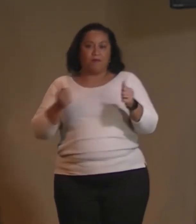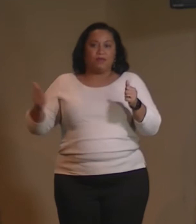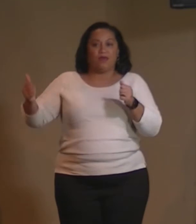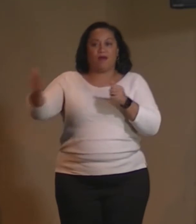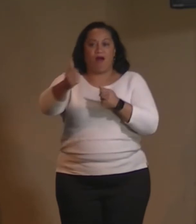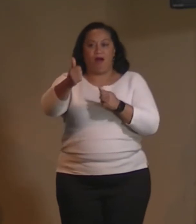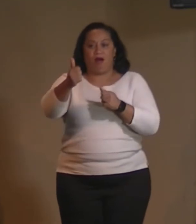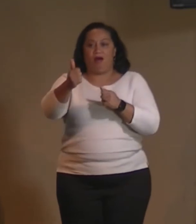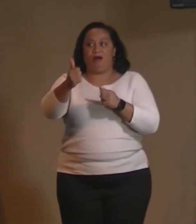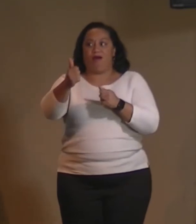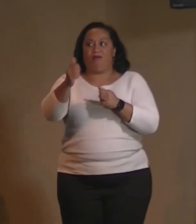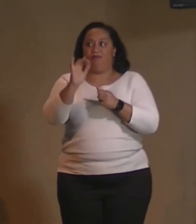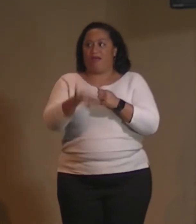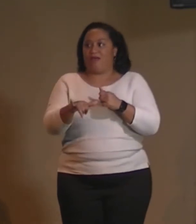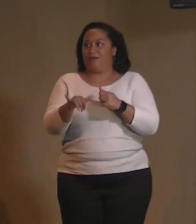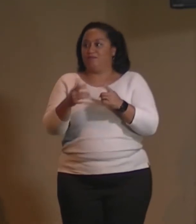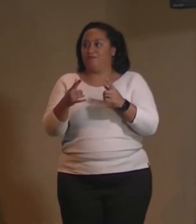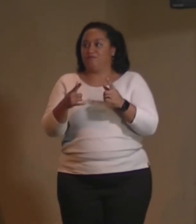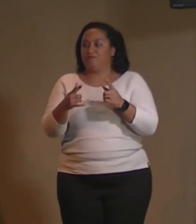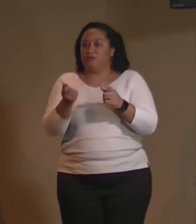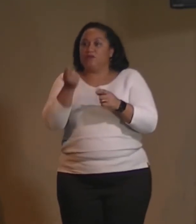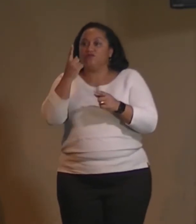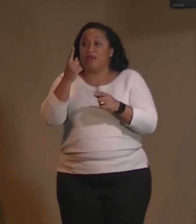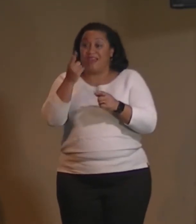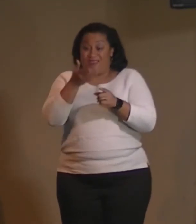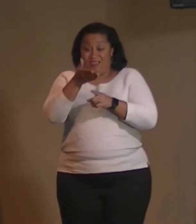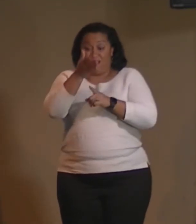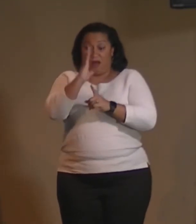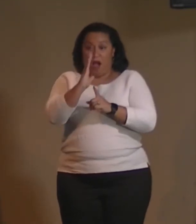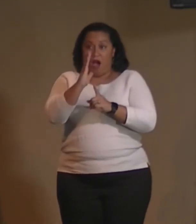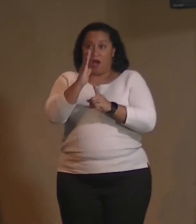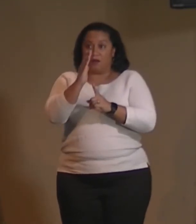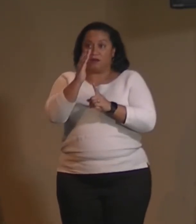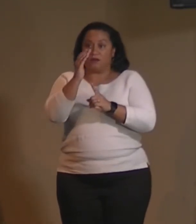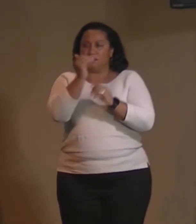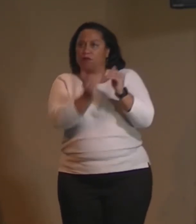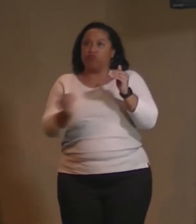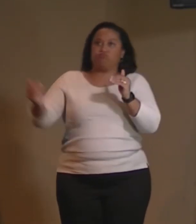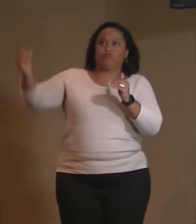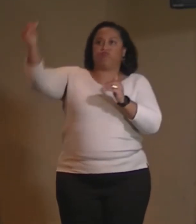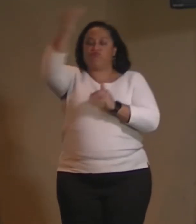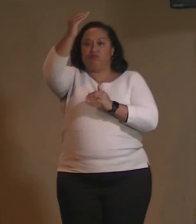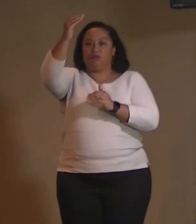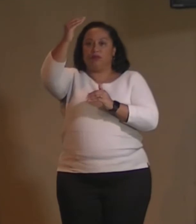is is boundless infinite timeless